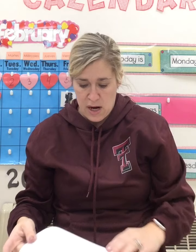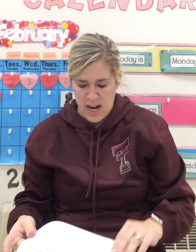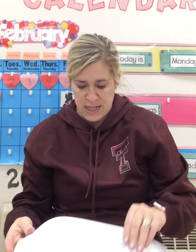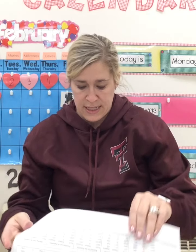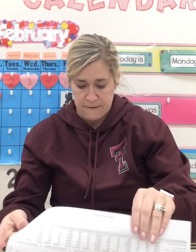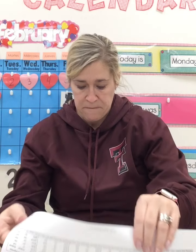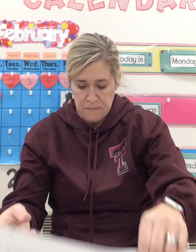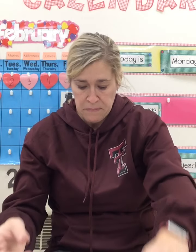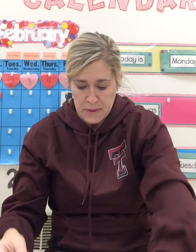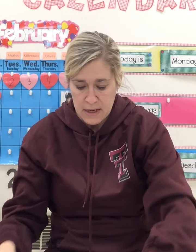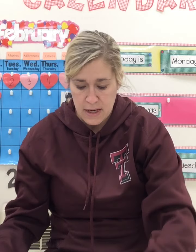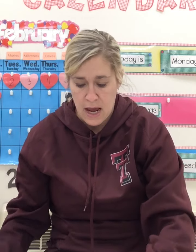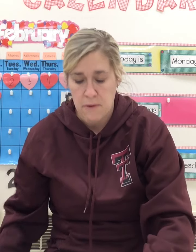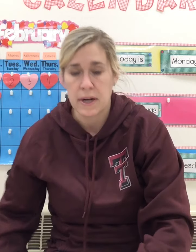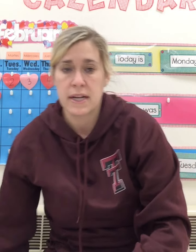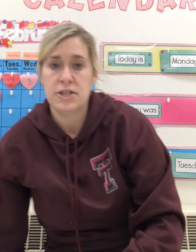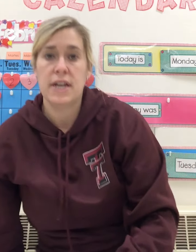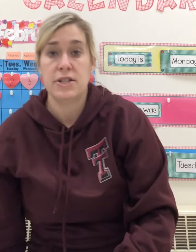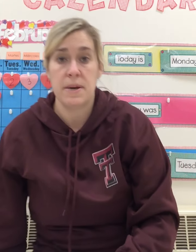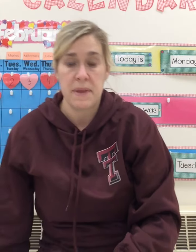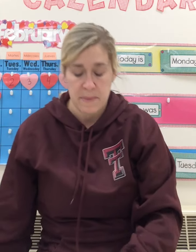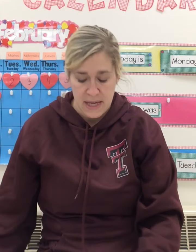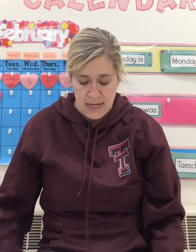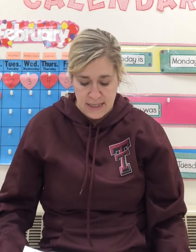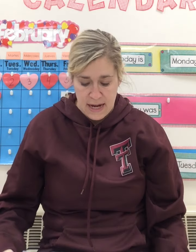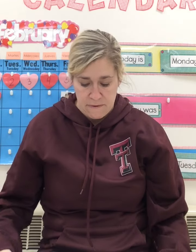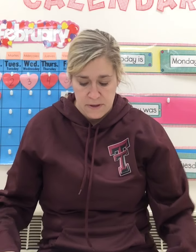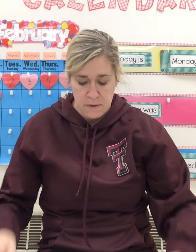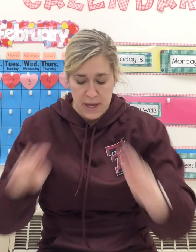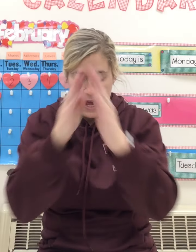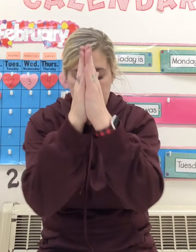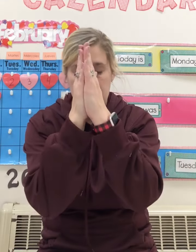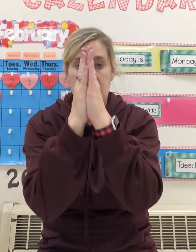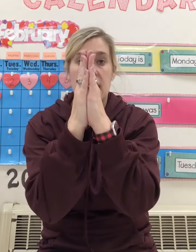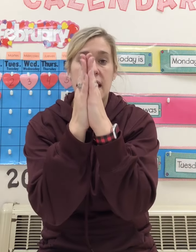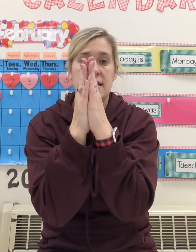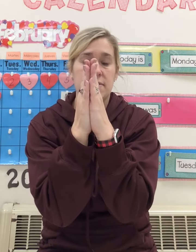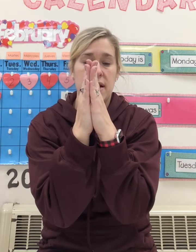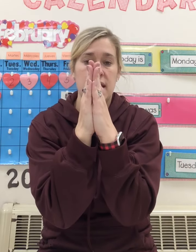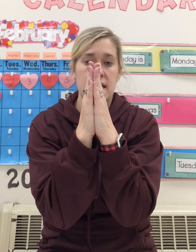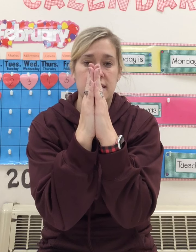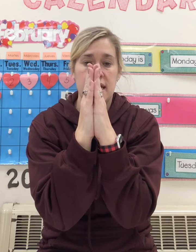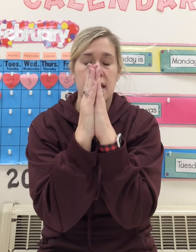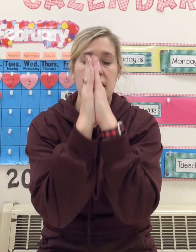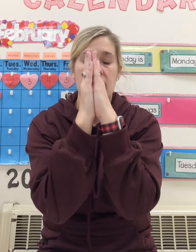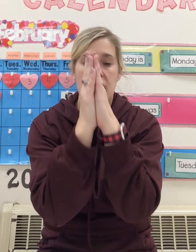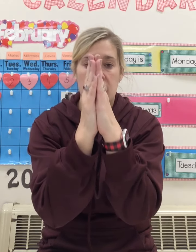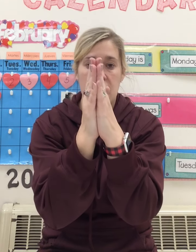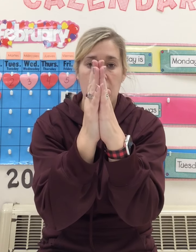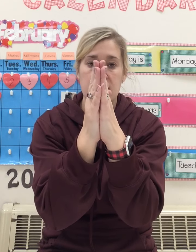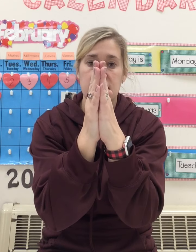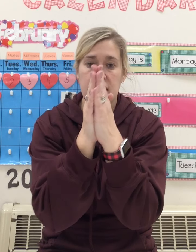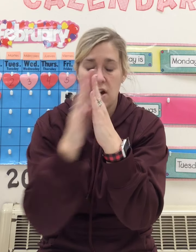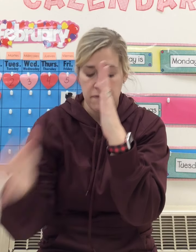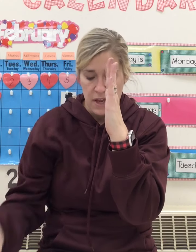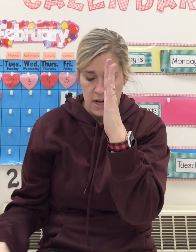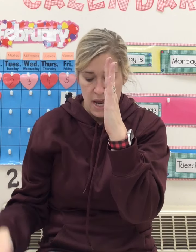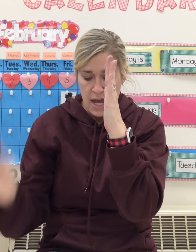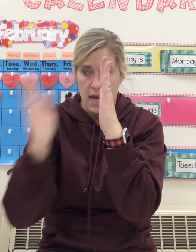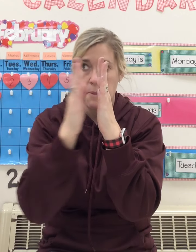Alright. Now we're going to change up that beginning sound. So we have Nice. Ready? Say it. Nice. Take off the N. Add